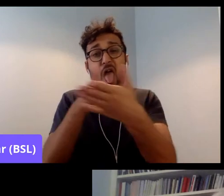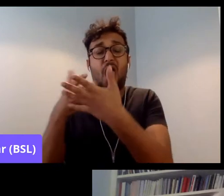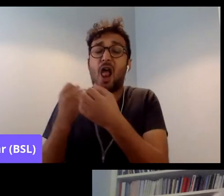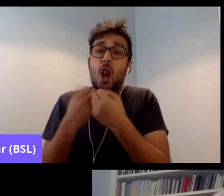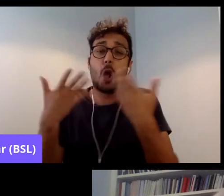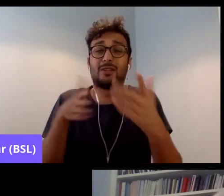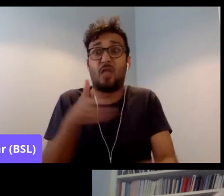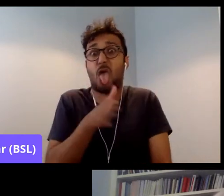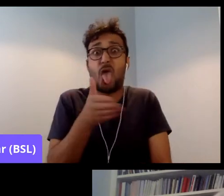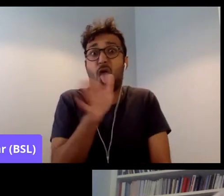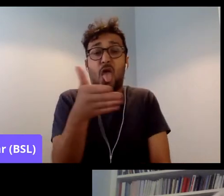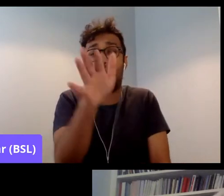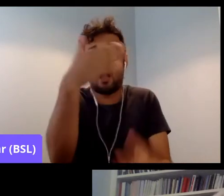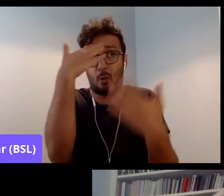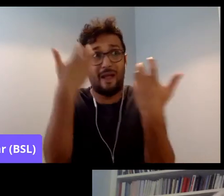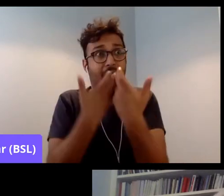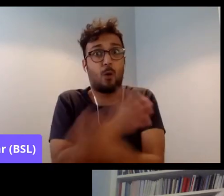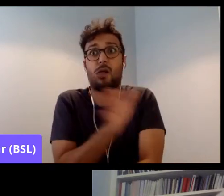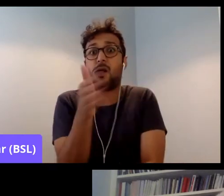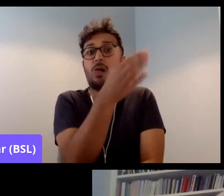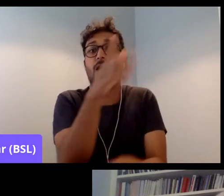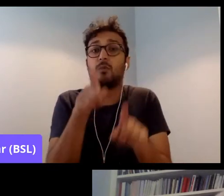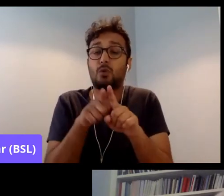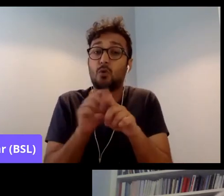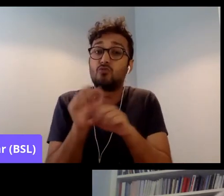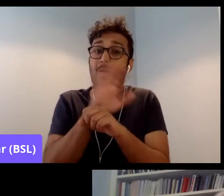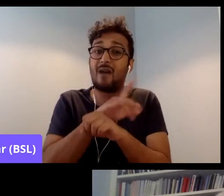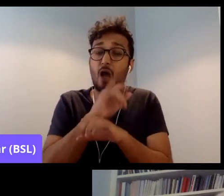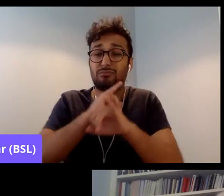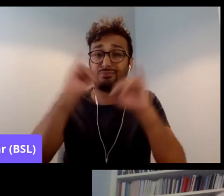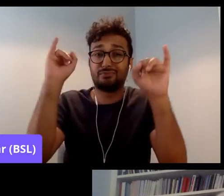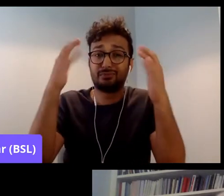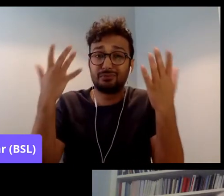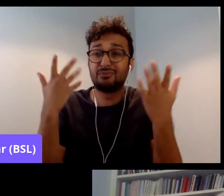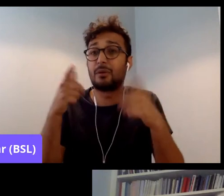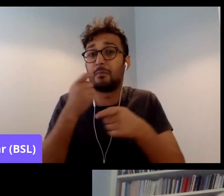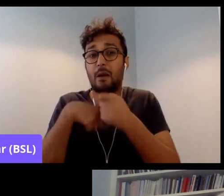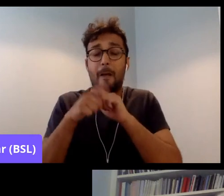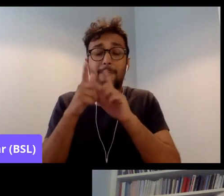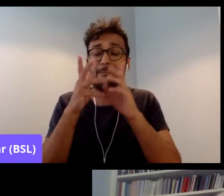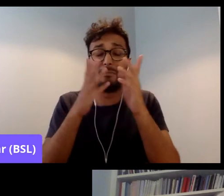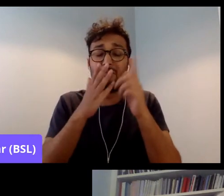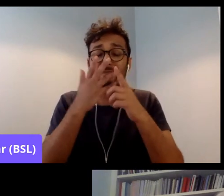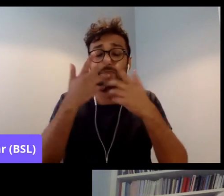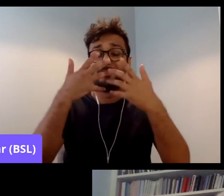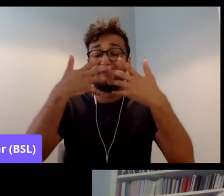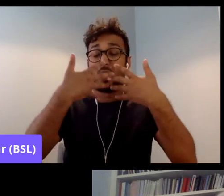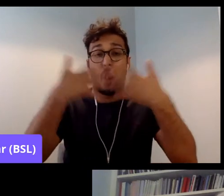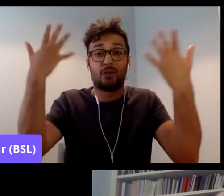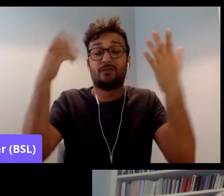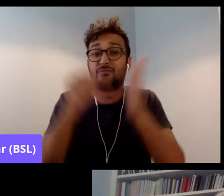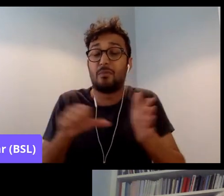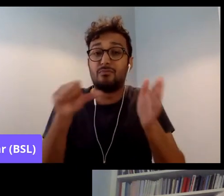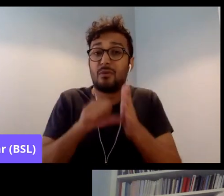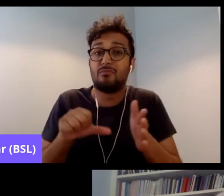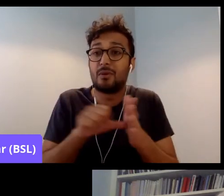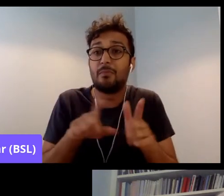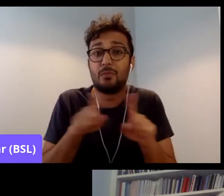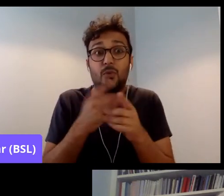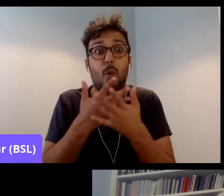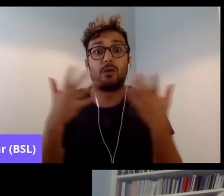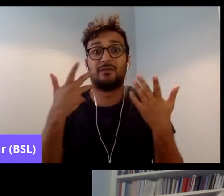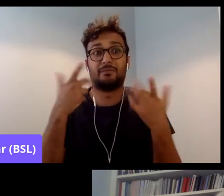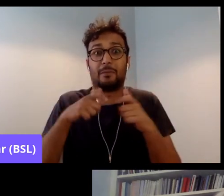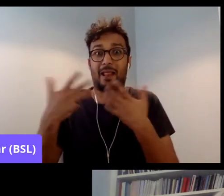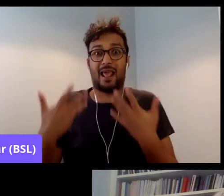the COVID crisis and also the fact that a lot of people are hurting now with the collapse